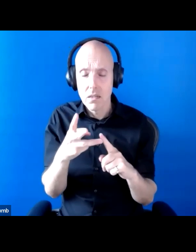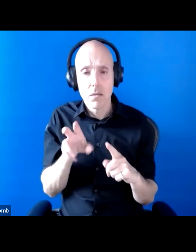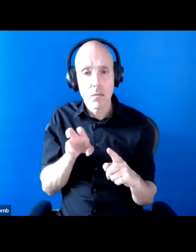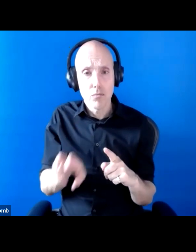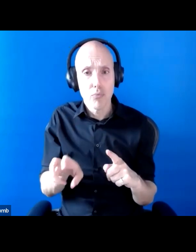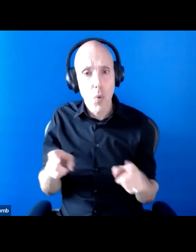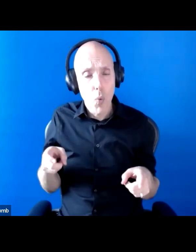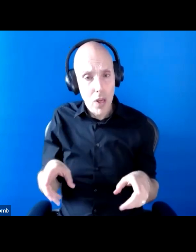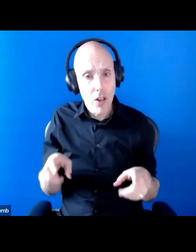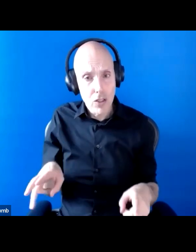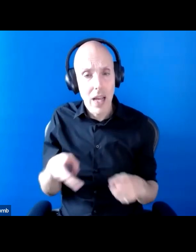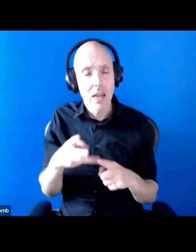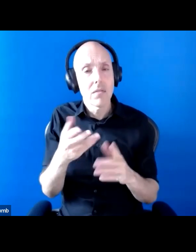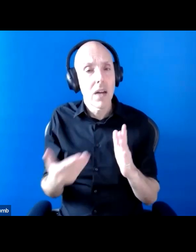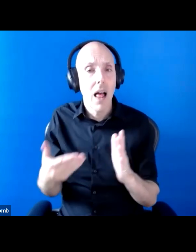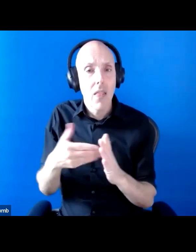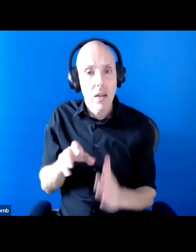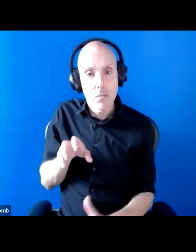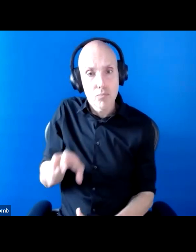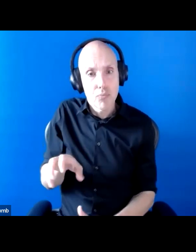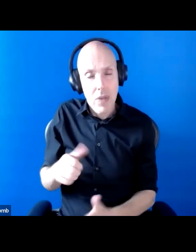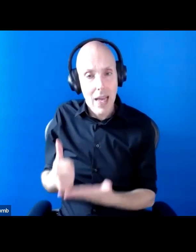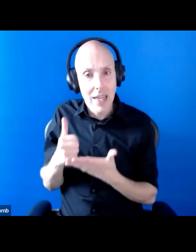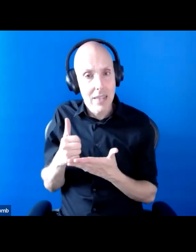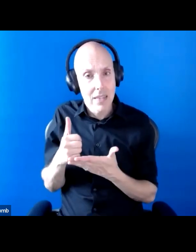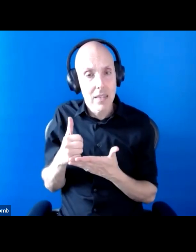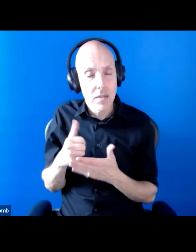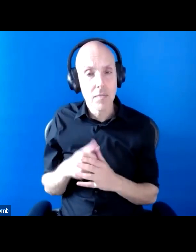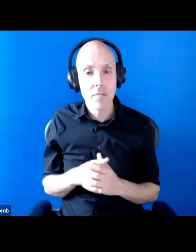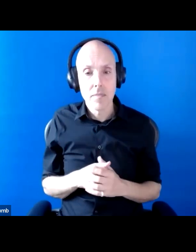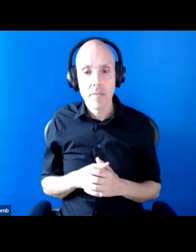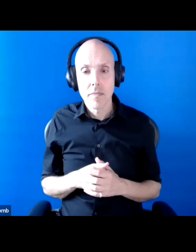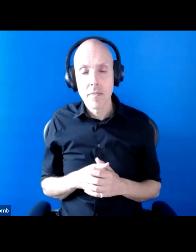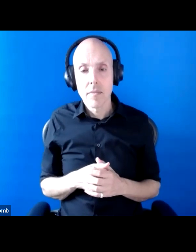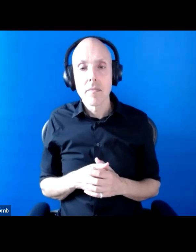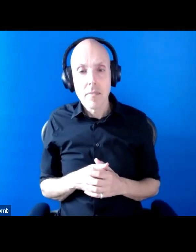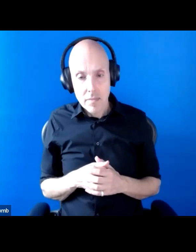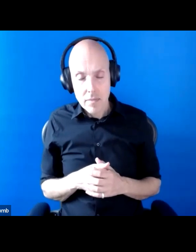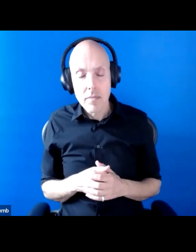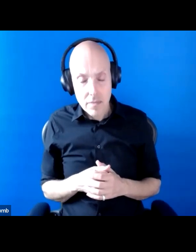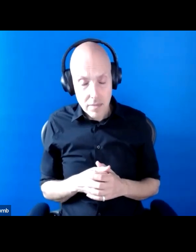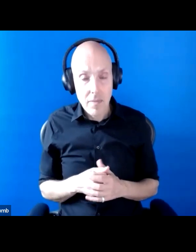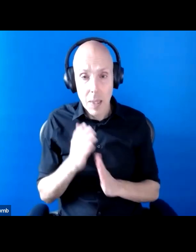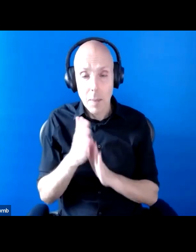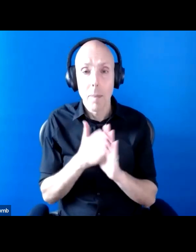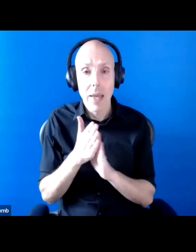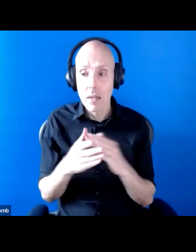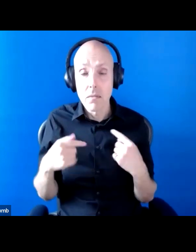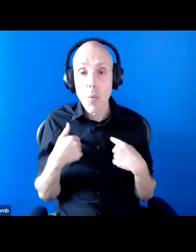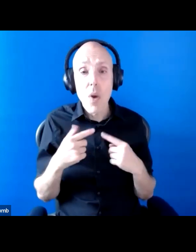other mobility aids, so there's a lot of energy that we cannot just switch off as disabled people,